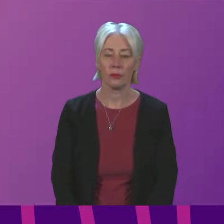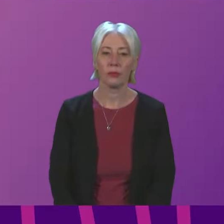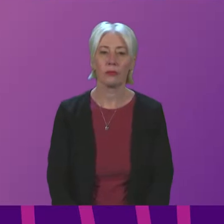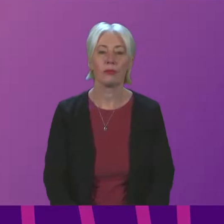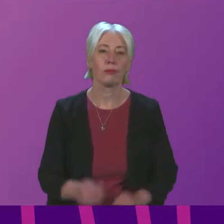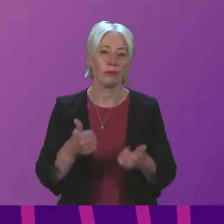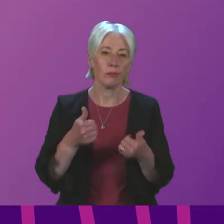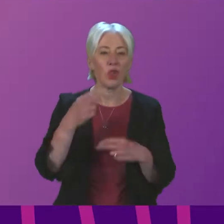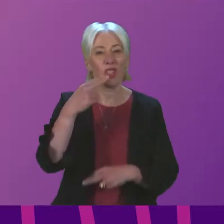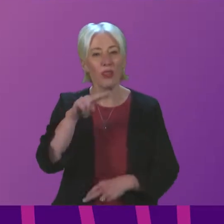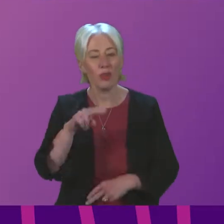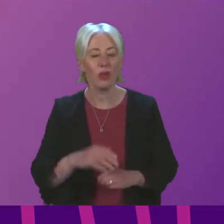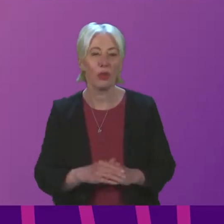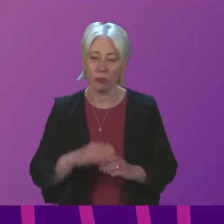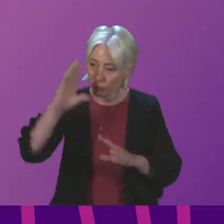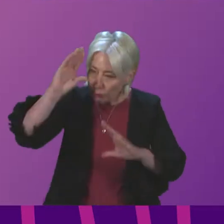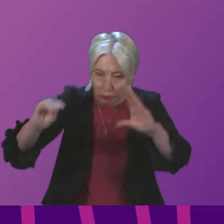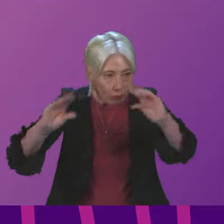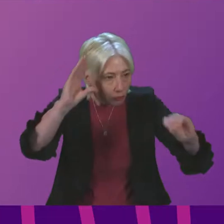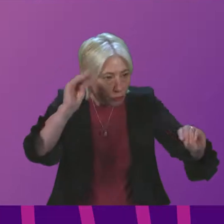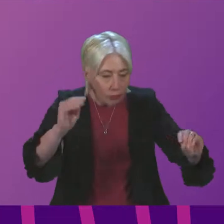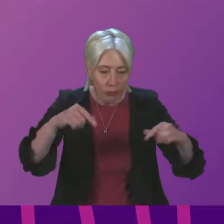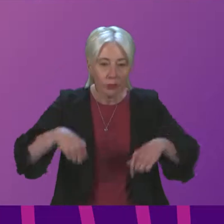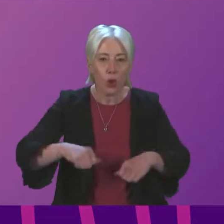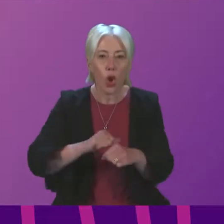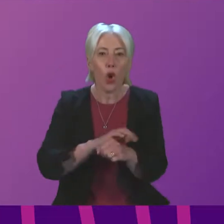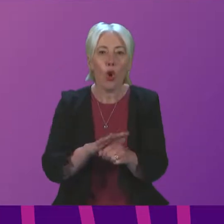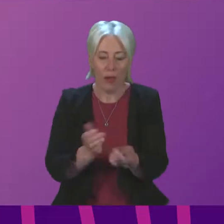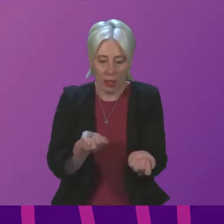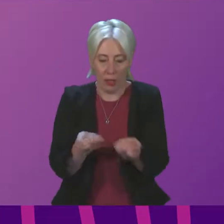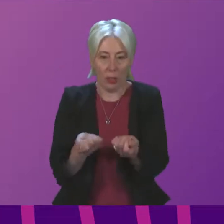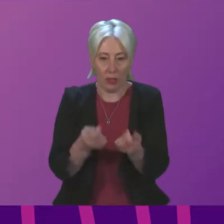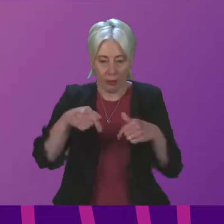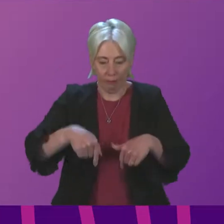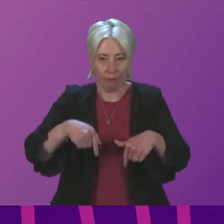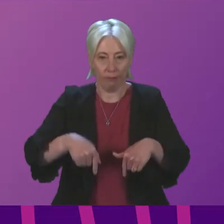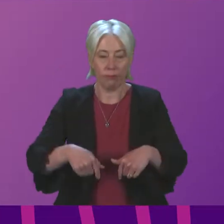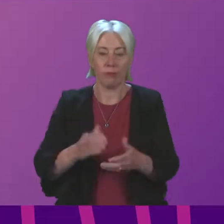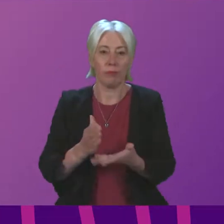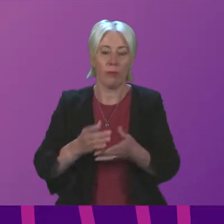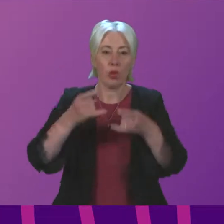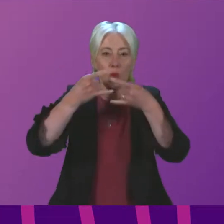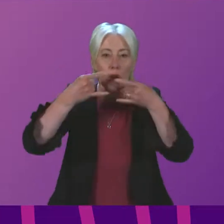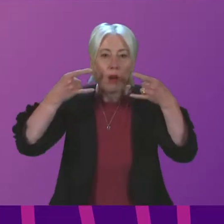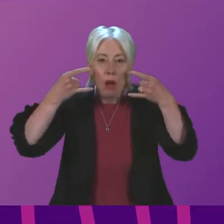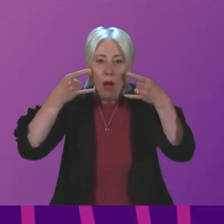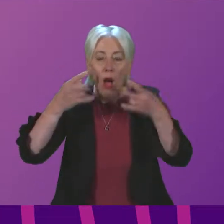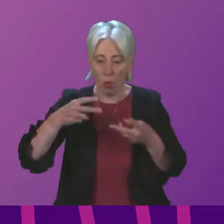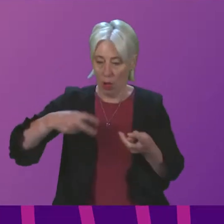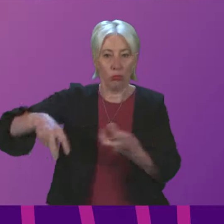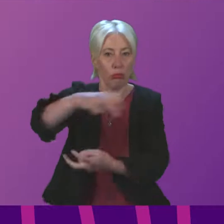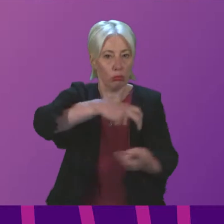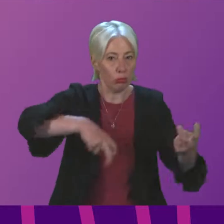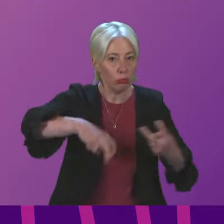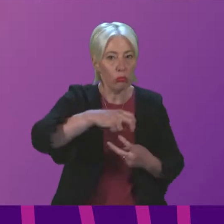Good afternoon. Can I remind members of the COVID-related measures that are in place, and that face coverings should be worn when moving around the